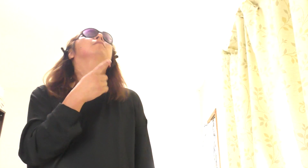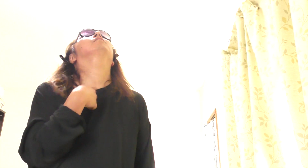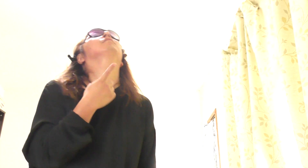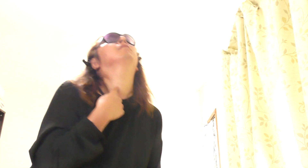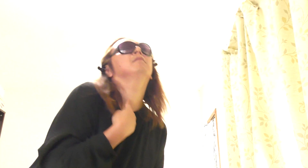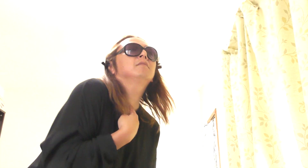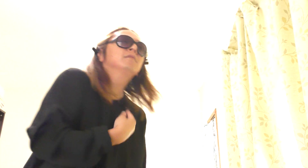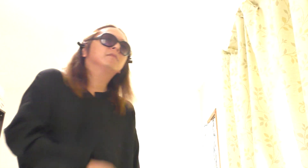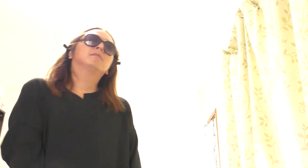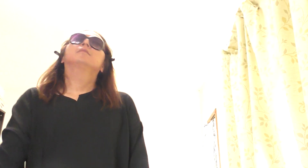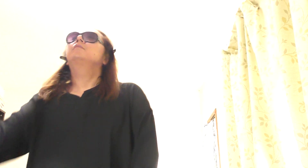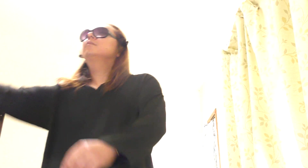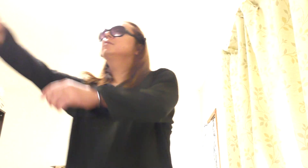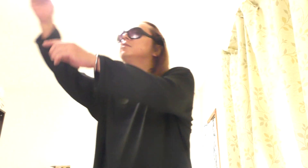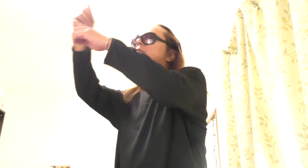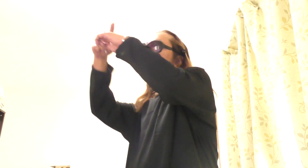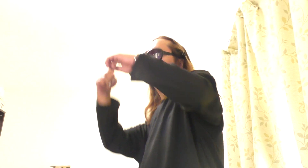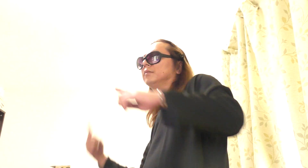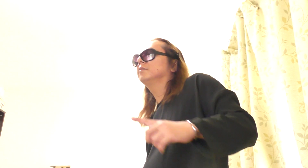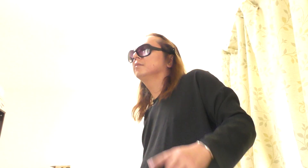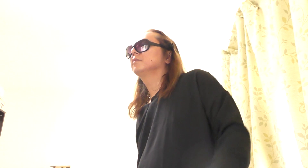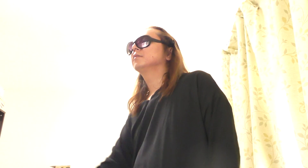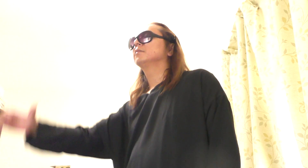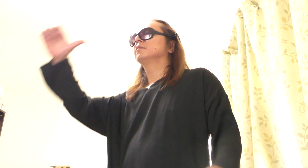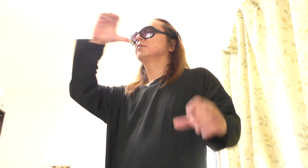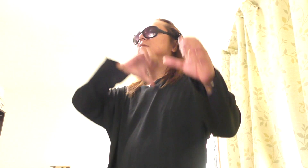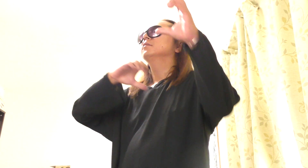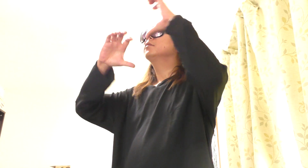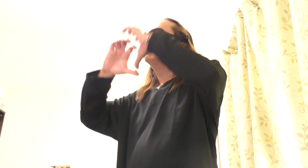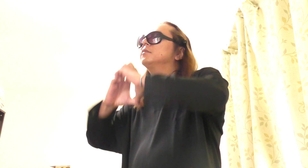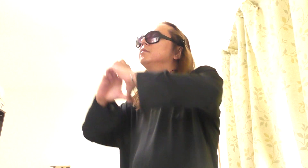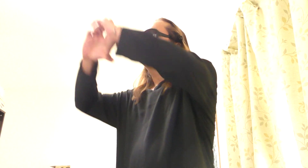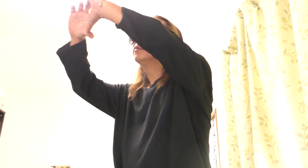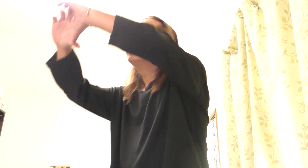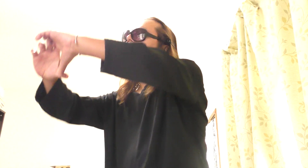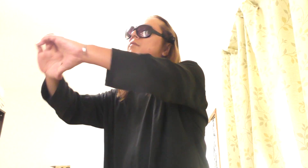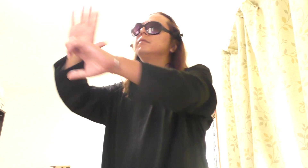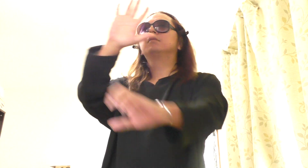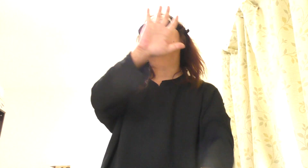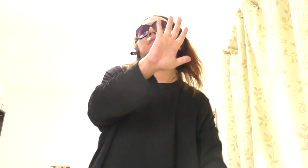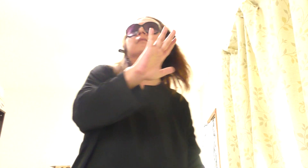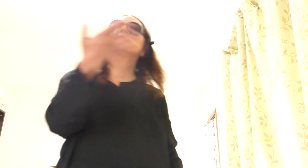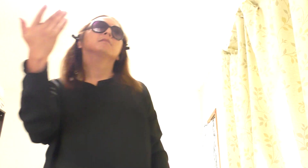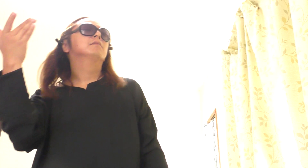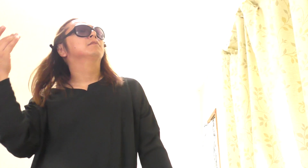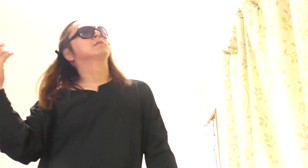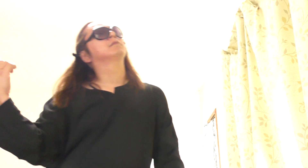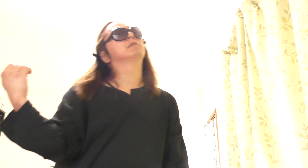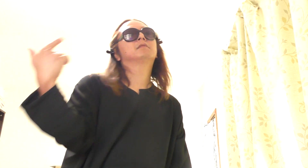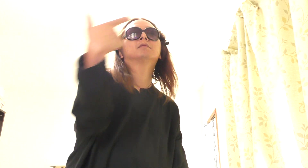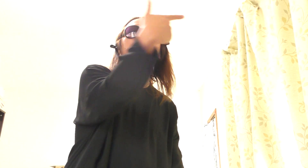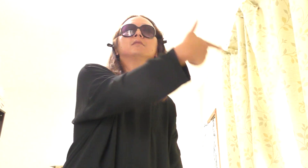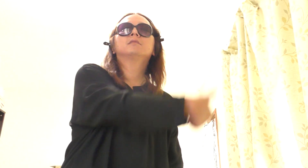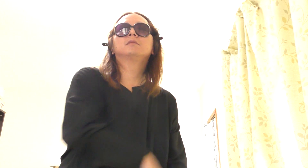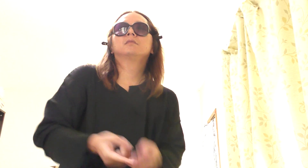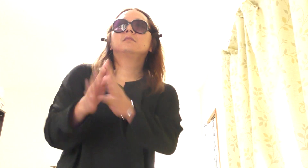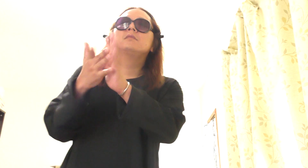again Last Christmas, I gave you my heart But the very next day, you